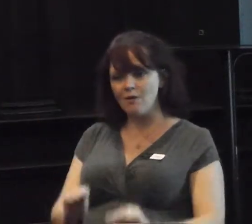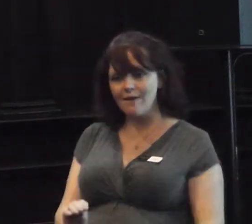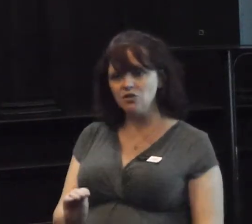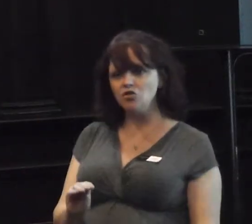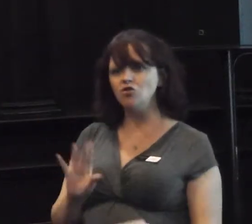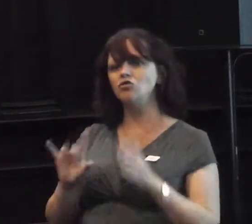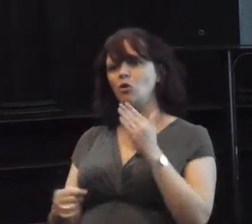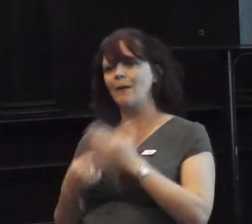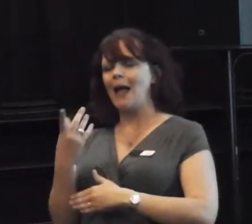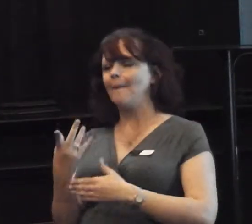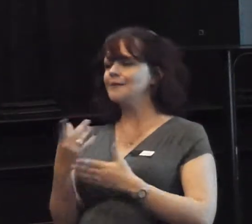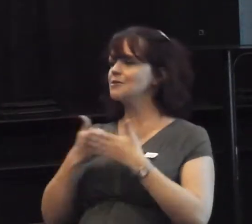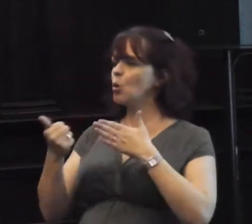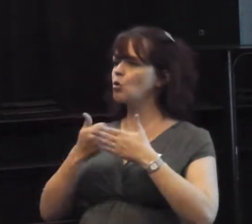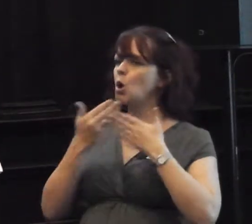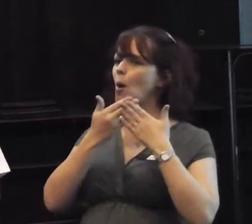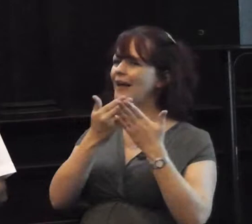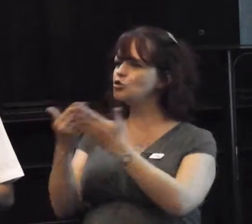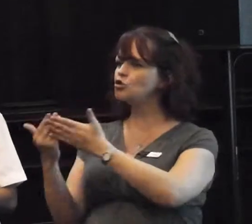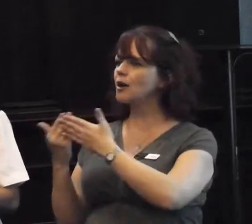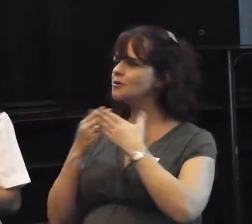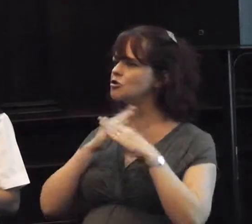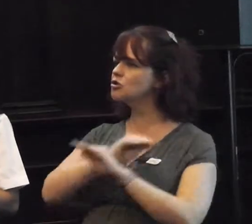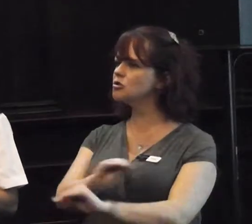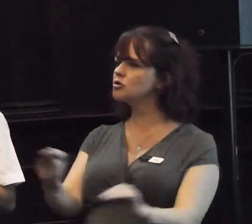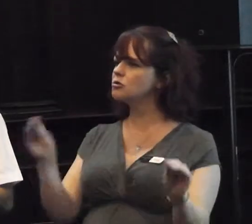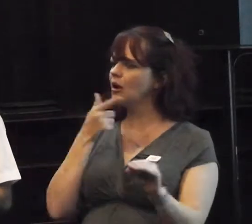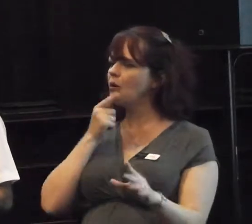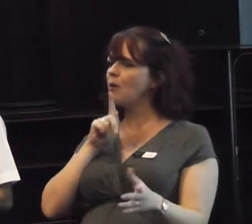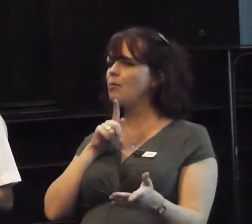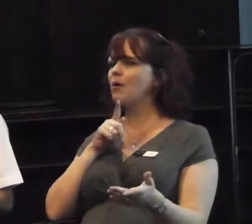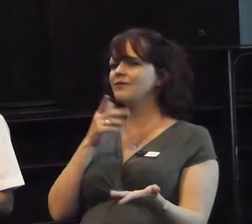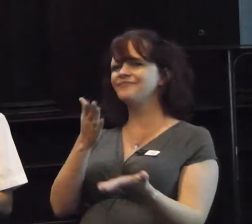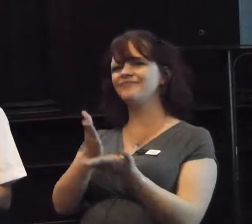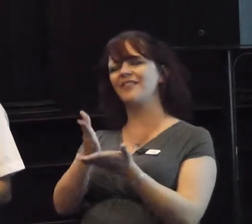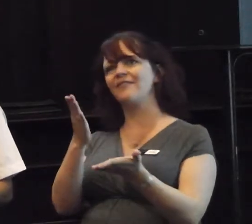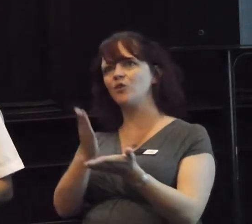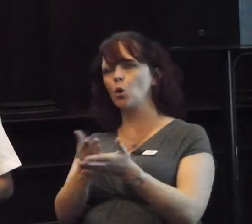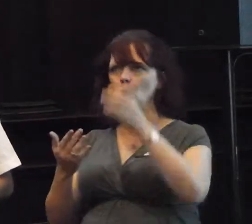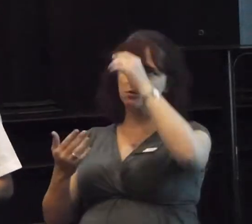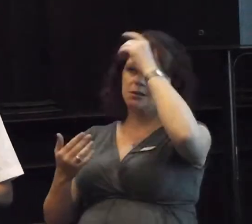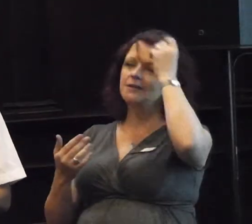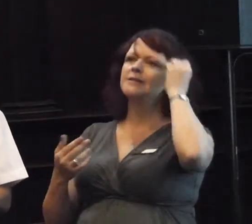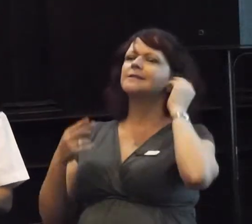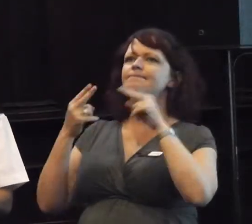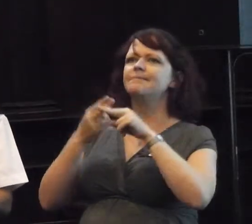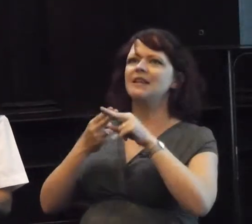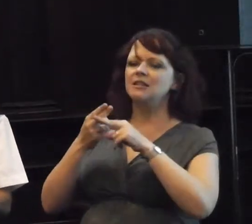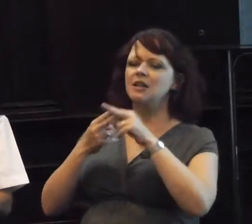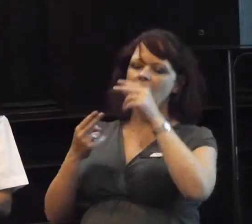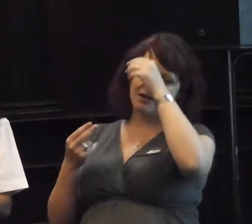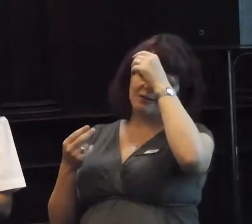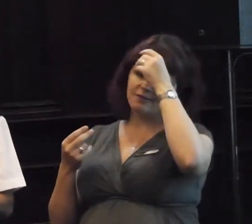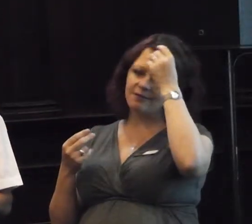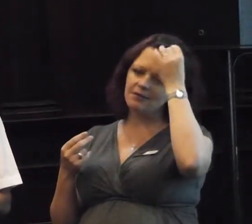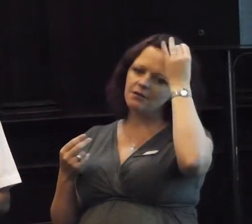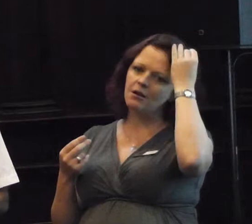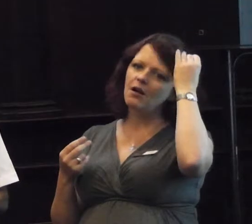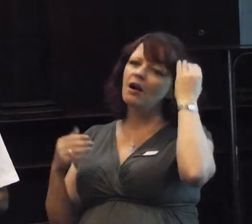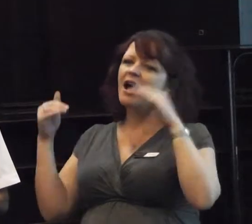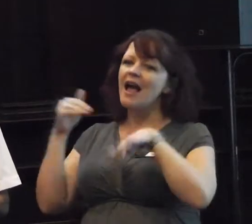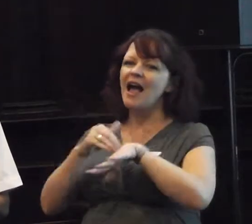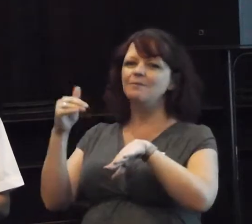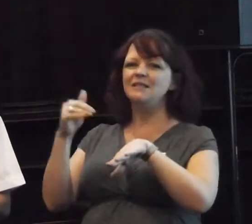importantly, education. And I said, of course, knife amnesty is just a gimmick to the